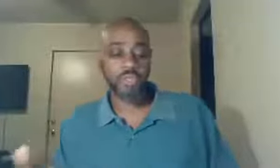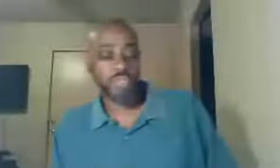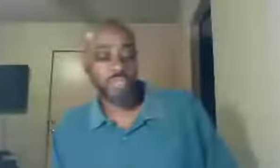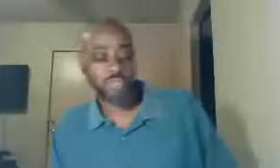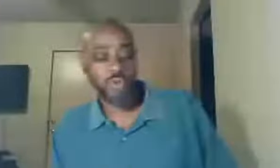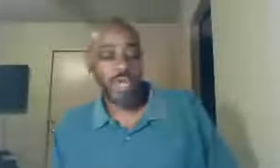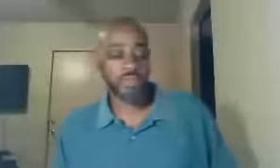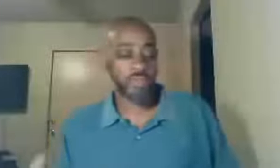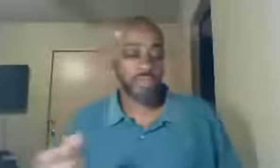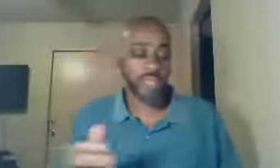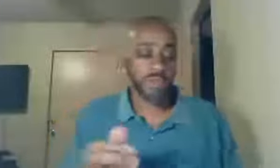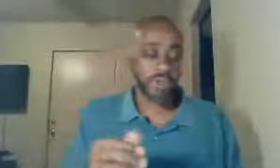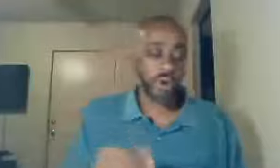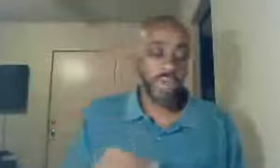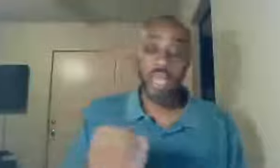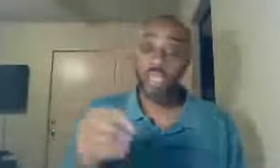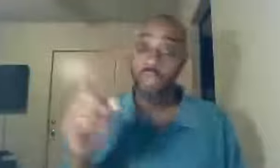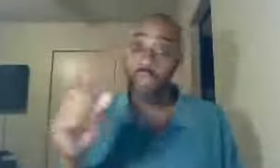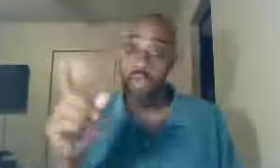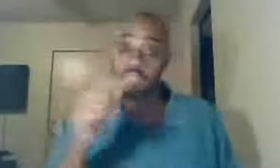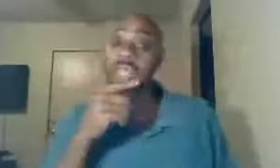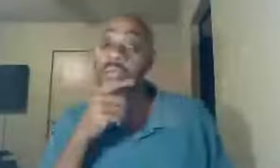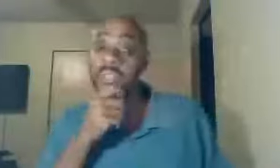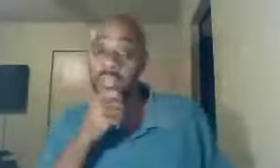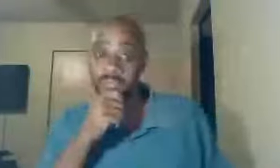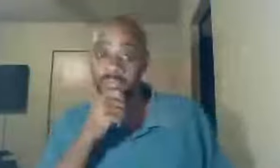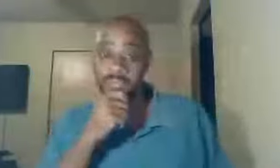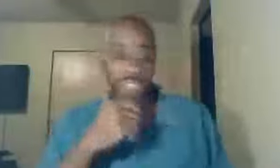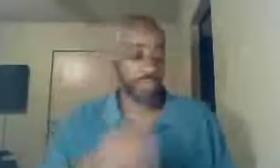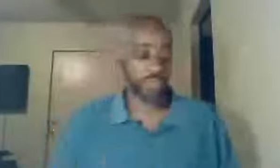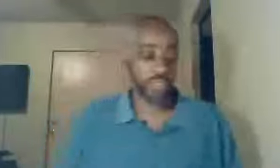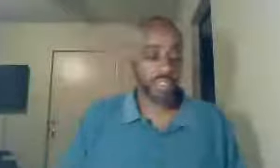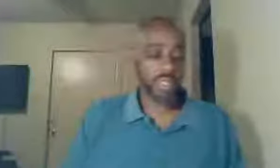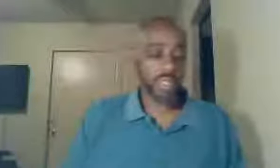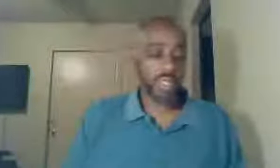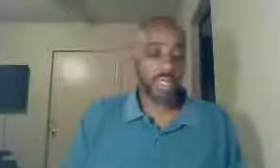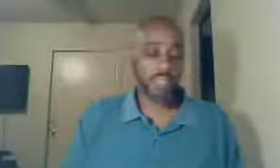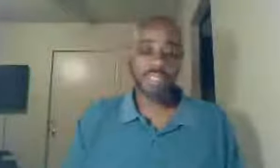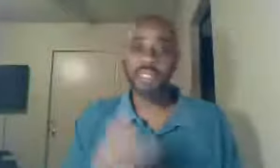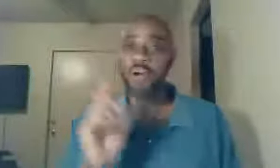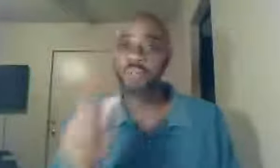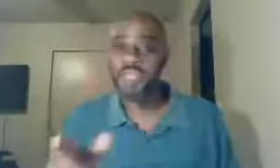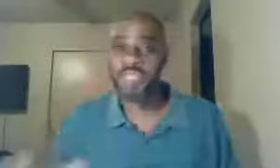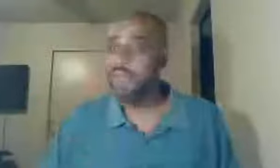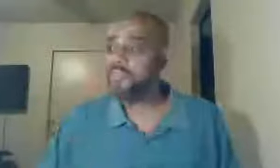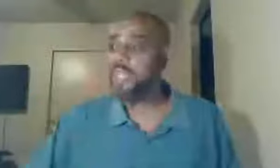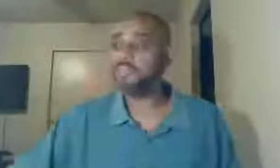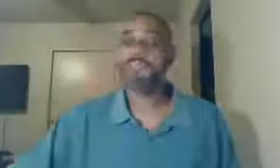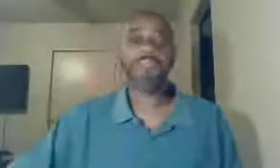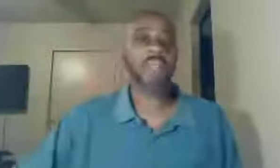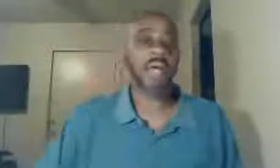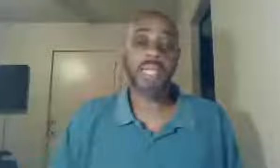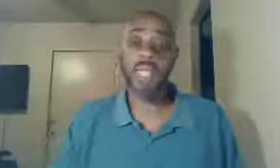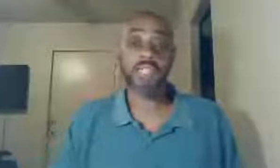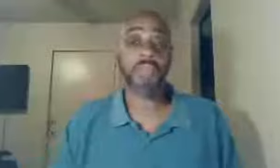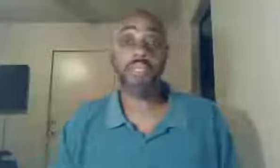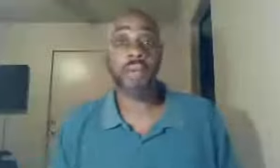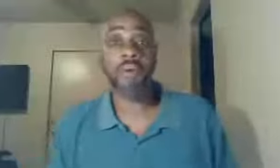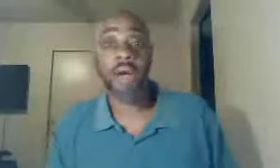news, Jesus Christ, with clever or eloquent words, stay with me, stay with me, because I know this comes up, it has been a part